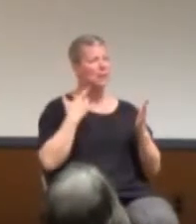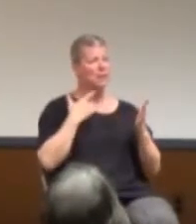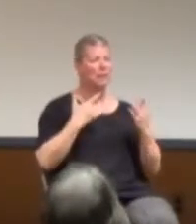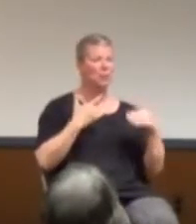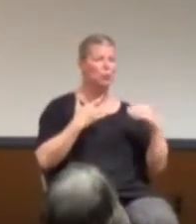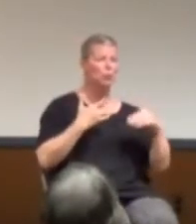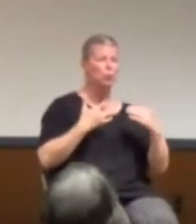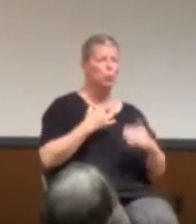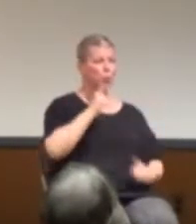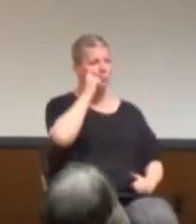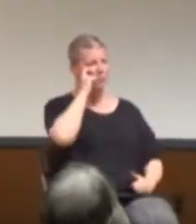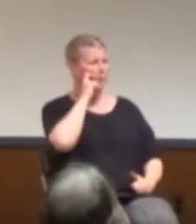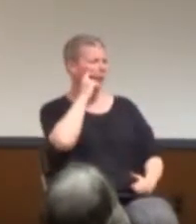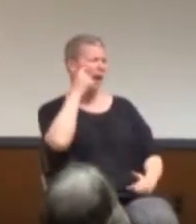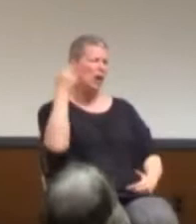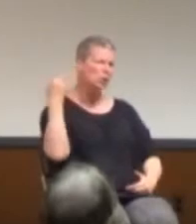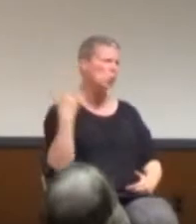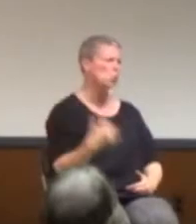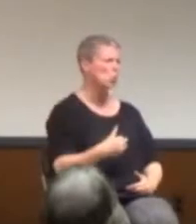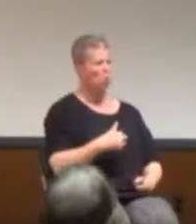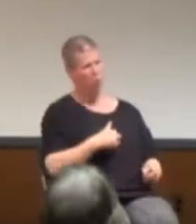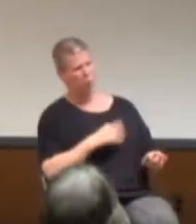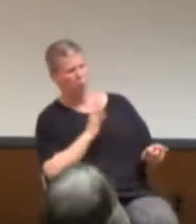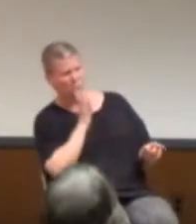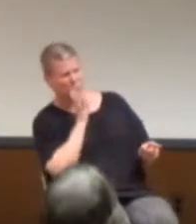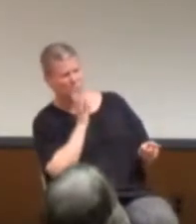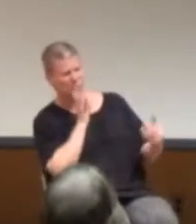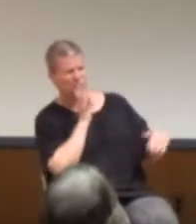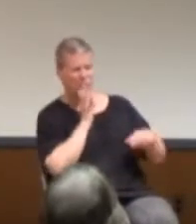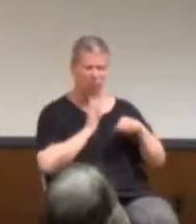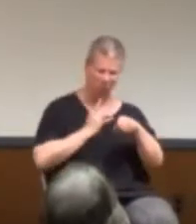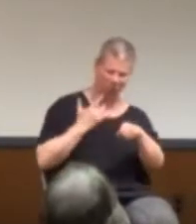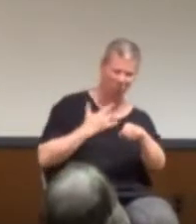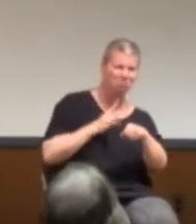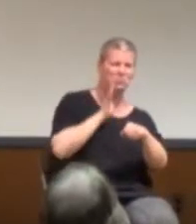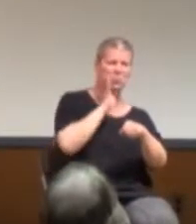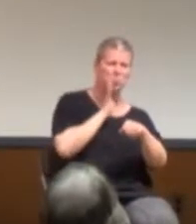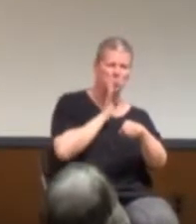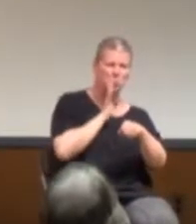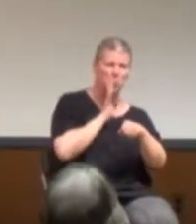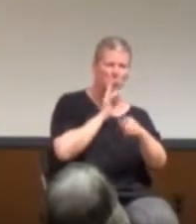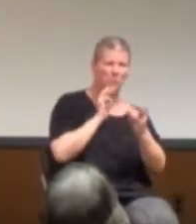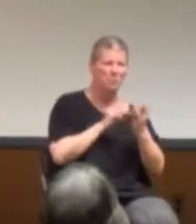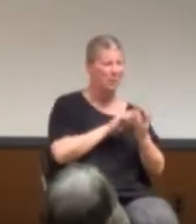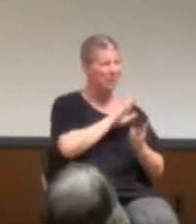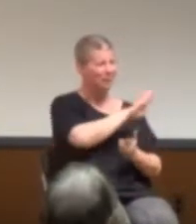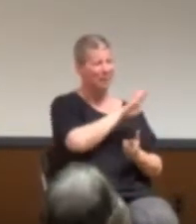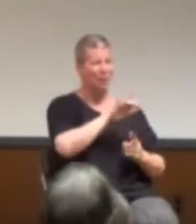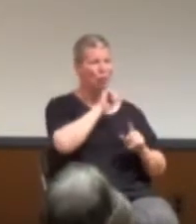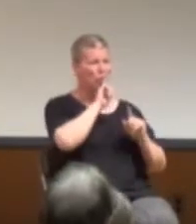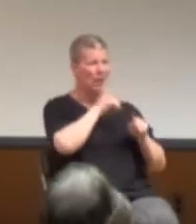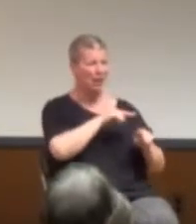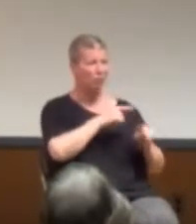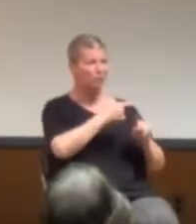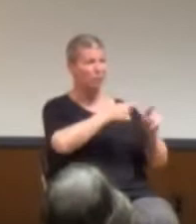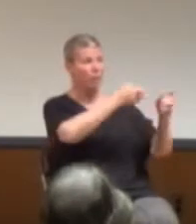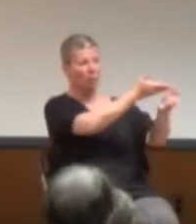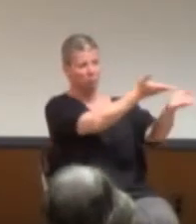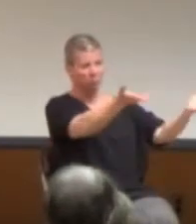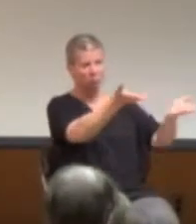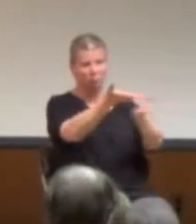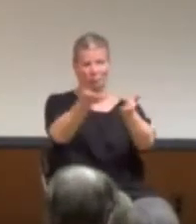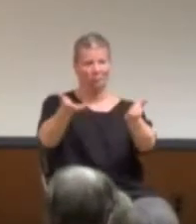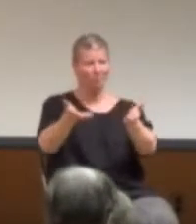they come out as asexual, is often interpreted as a reaction to that, rather than an intrinsic expression of who they are. So,